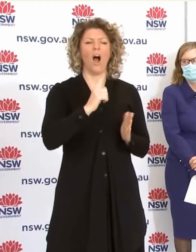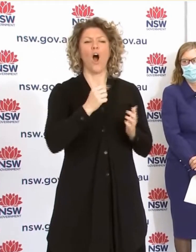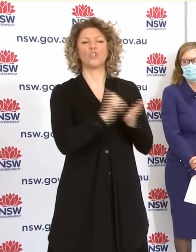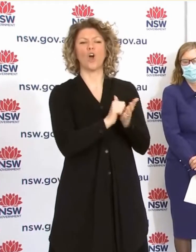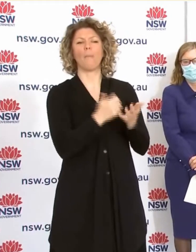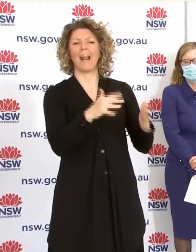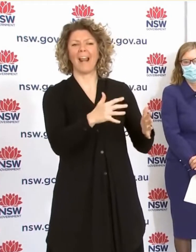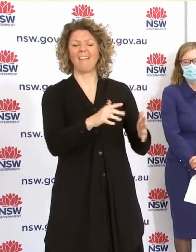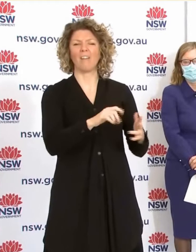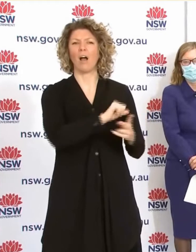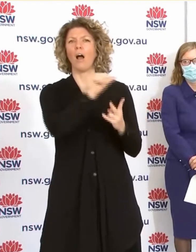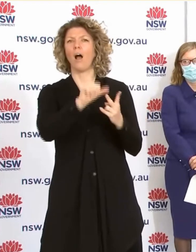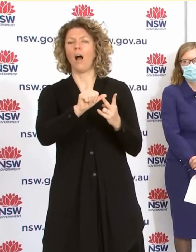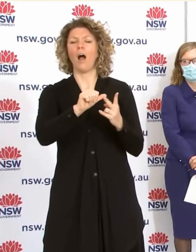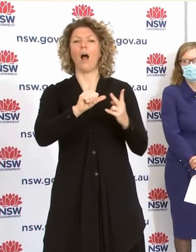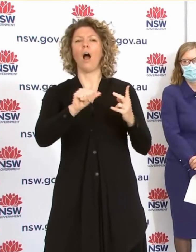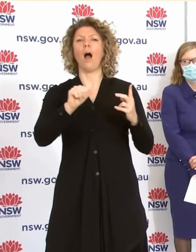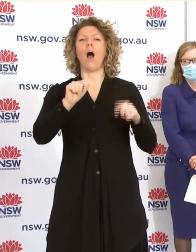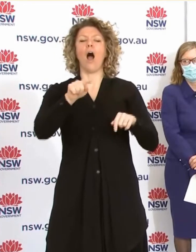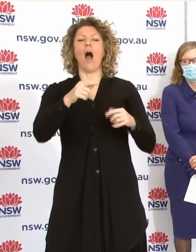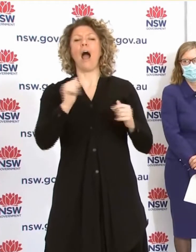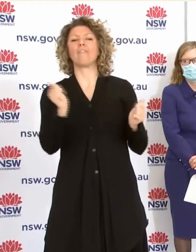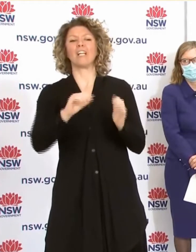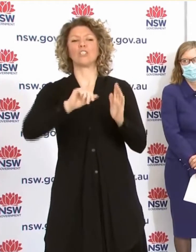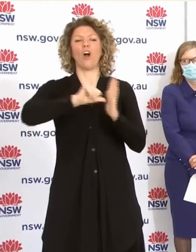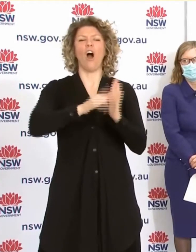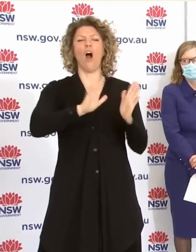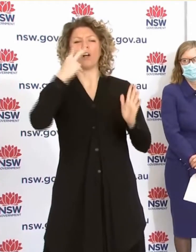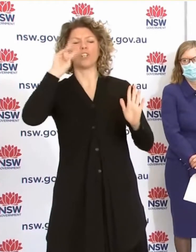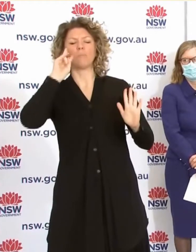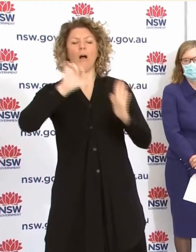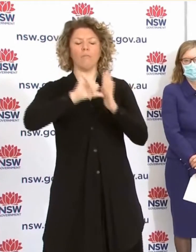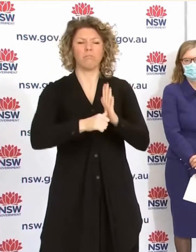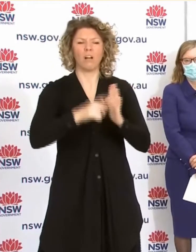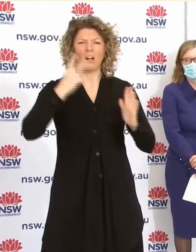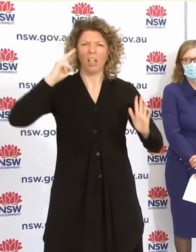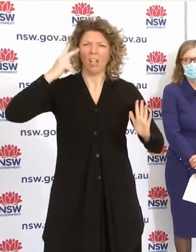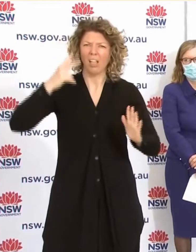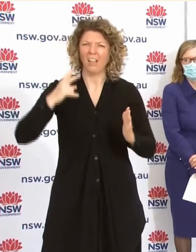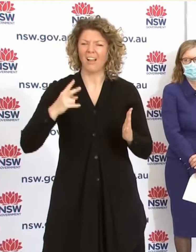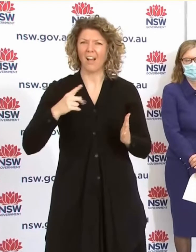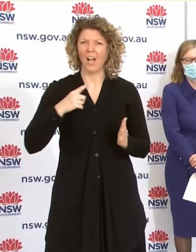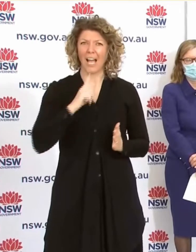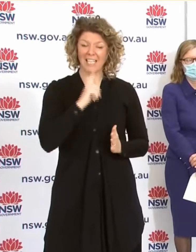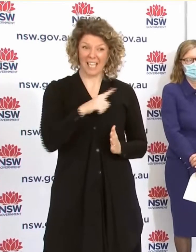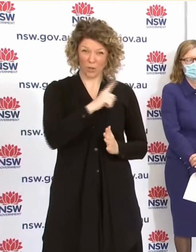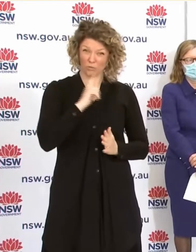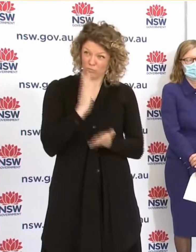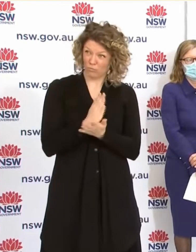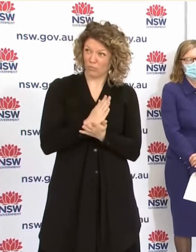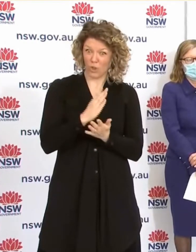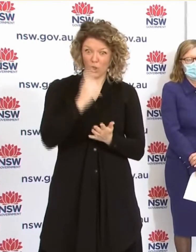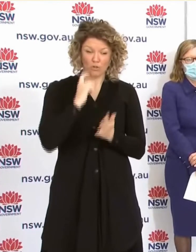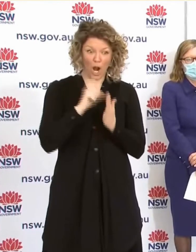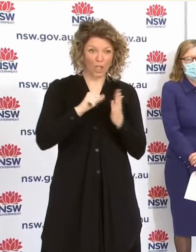Then It Was The Rink Fence Around Sydney And Now It Is A Curfew On The LGA Is Of Concern So How Can You Say That You You Have Been Doing Everything You Can When